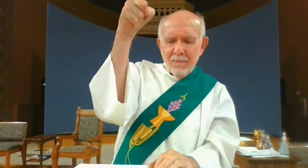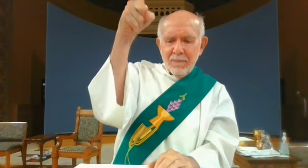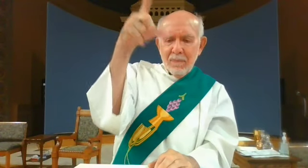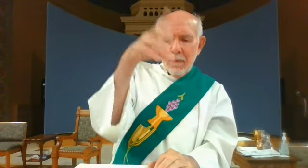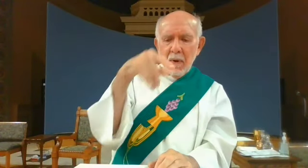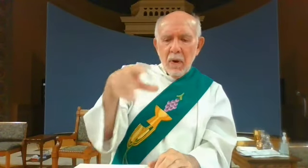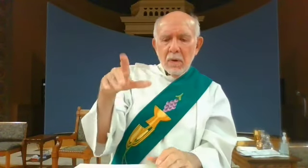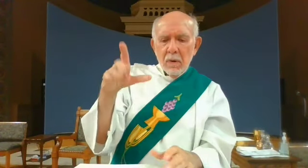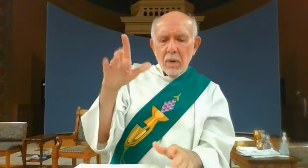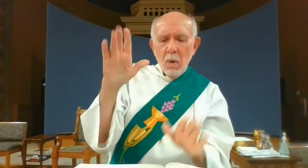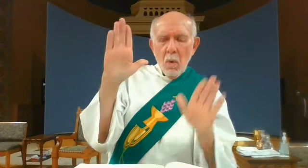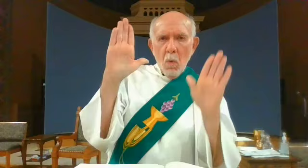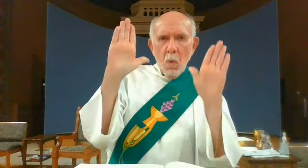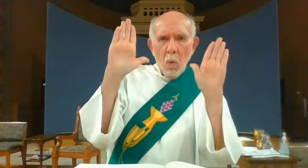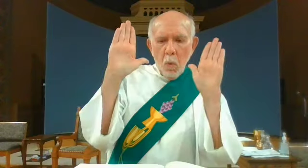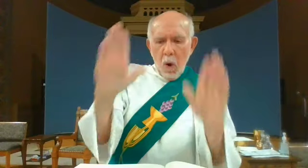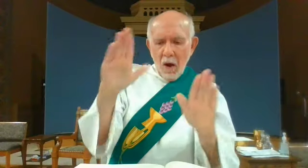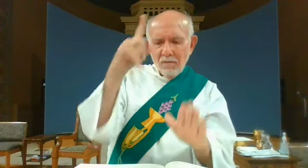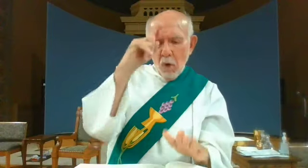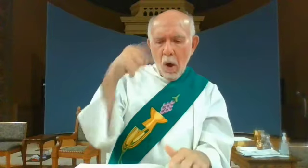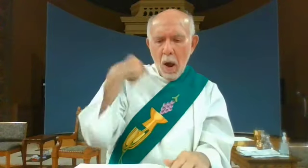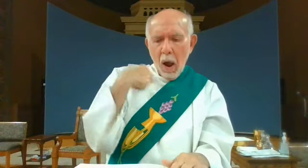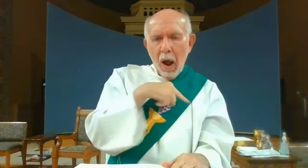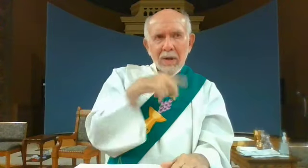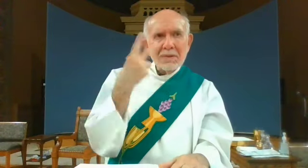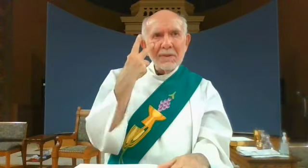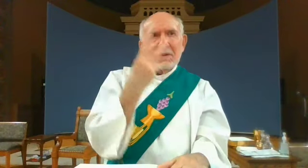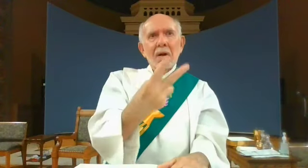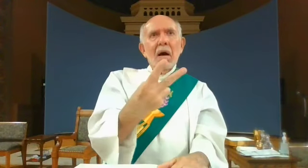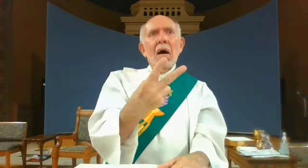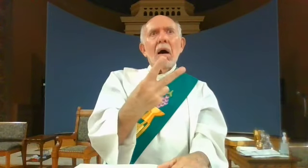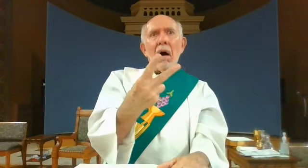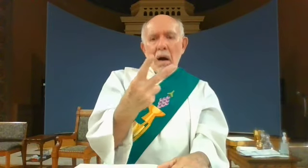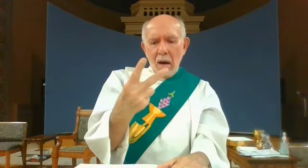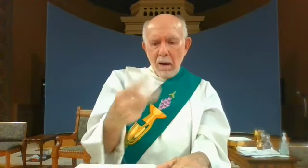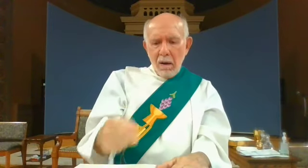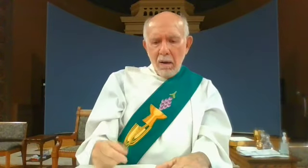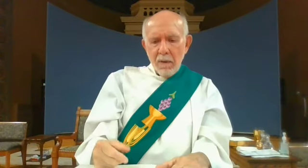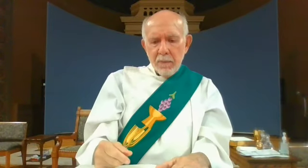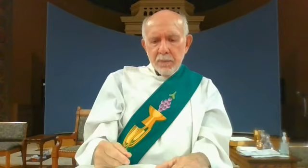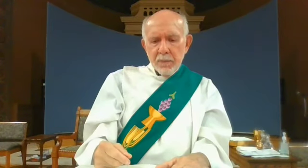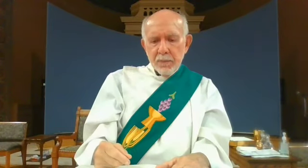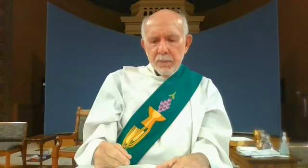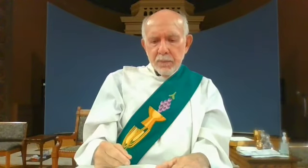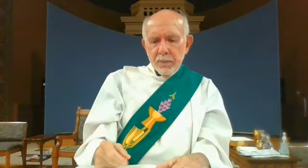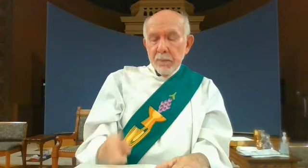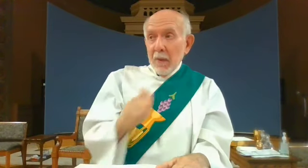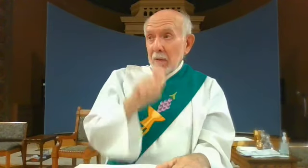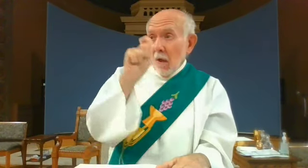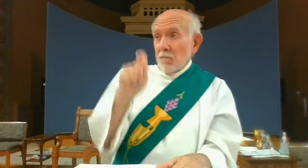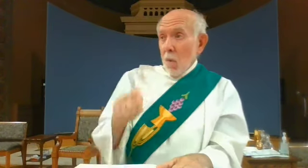by the Lord has this been done and it is wonderful in our eyes